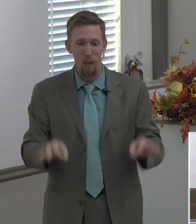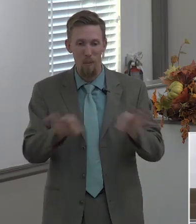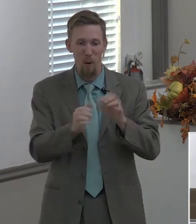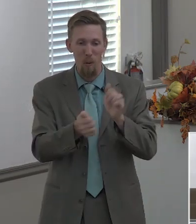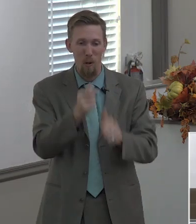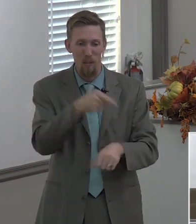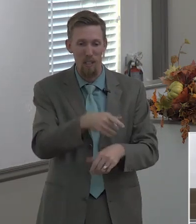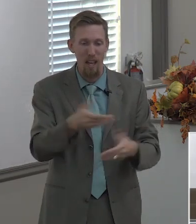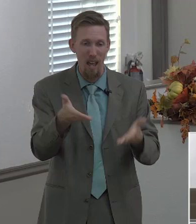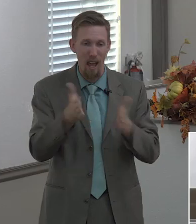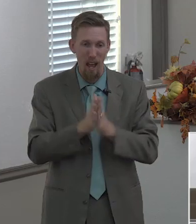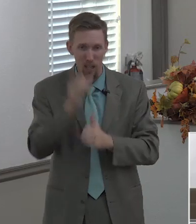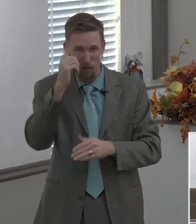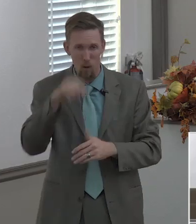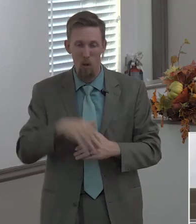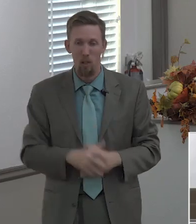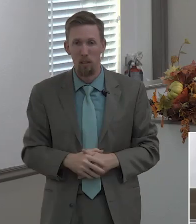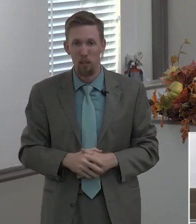ask for is socks